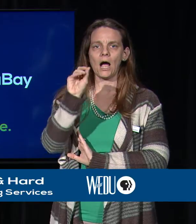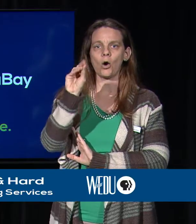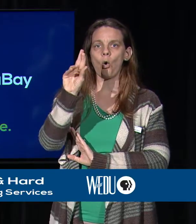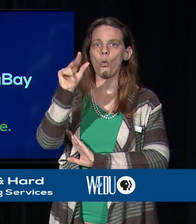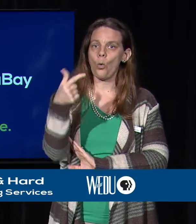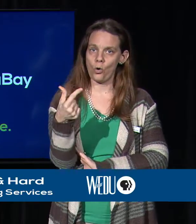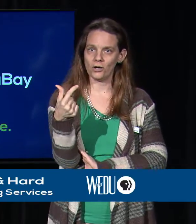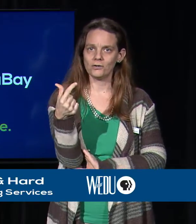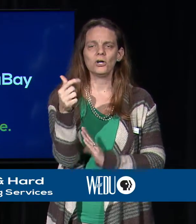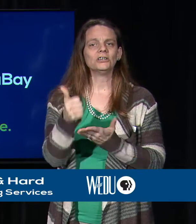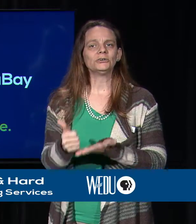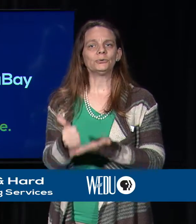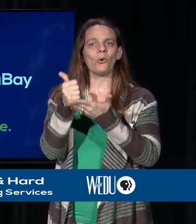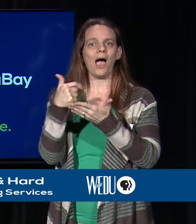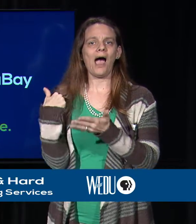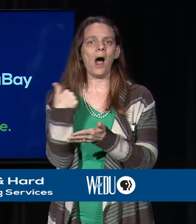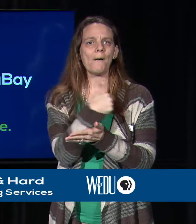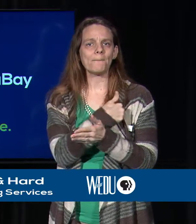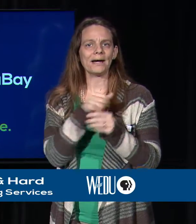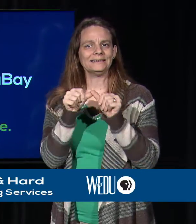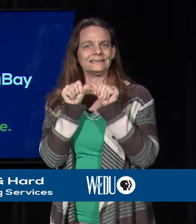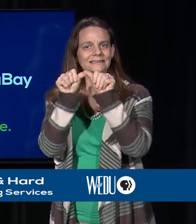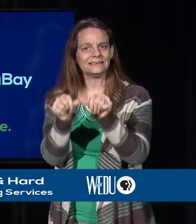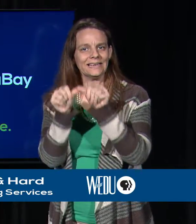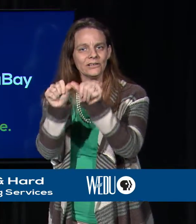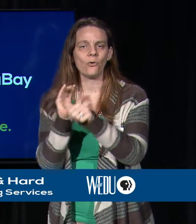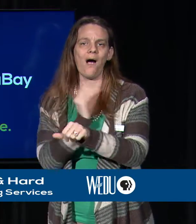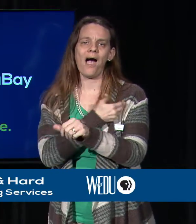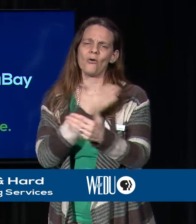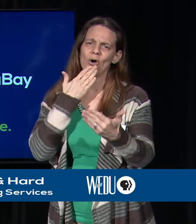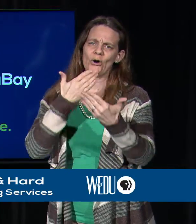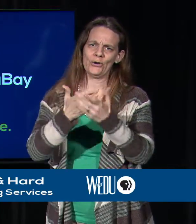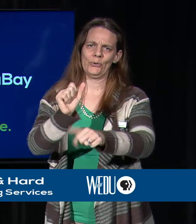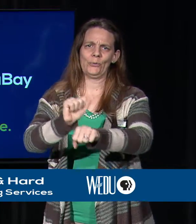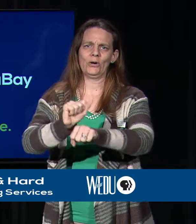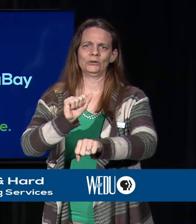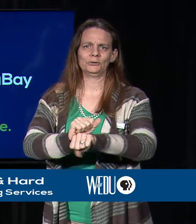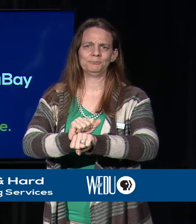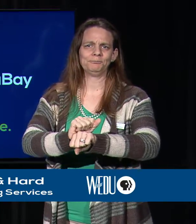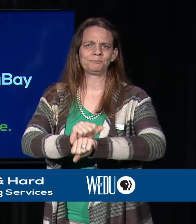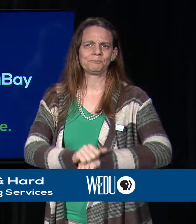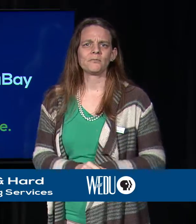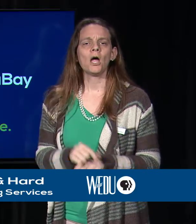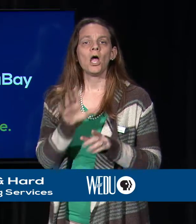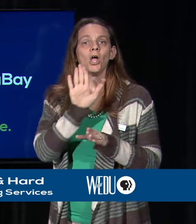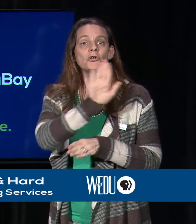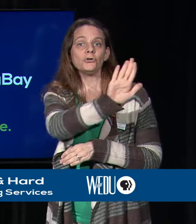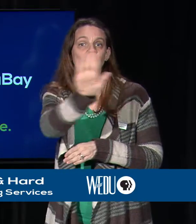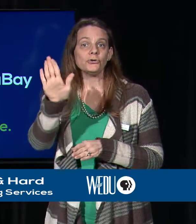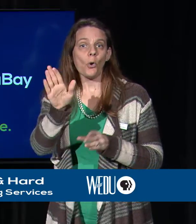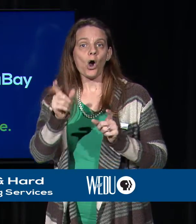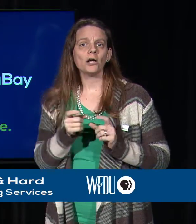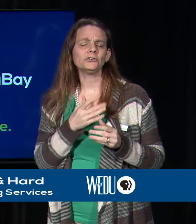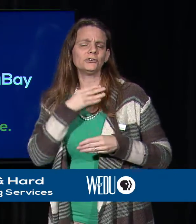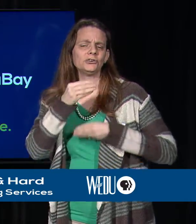.org to help us with continued support and the hard work that we do.